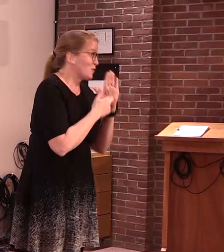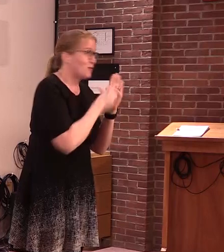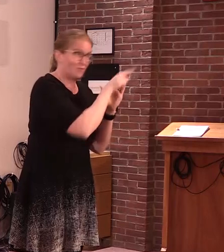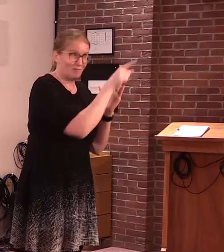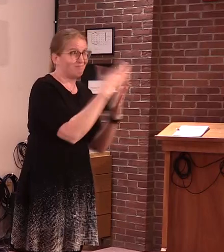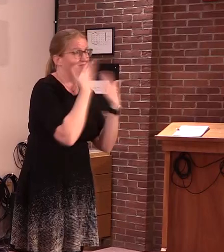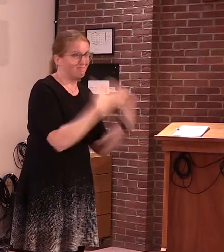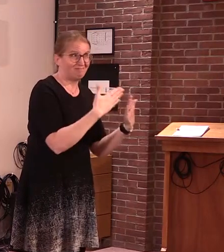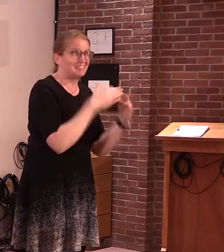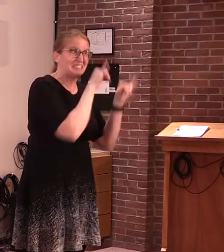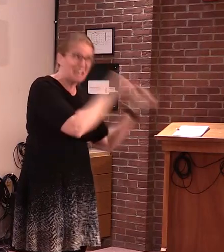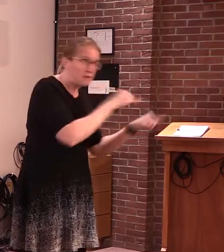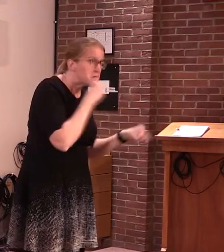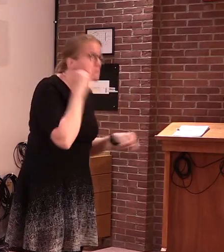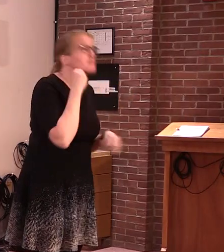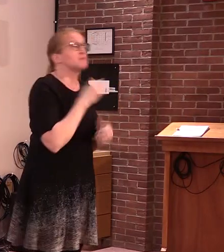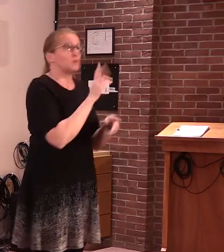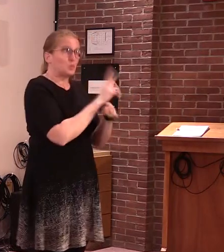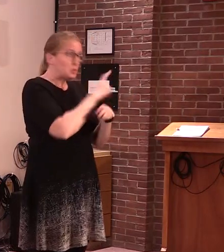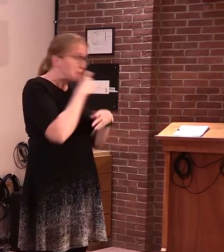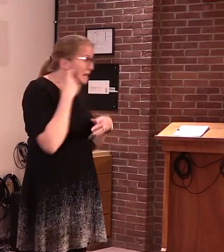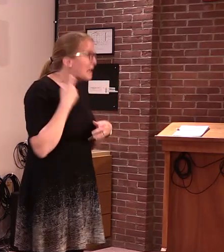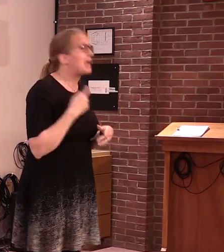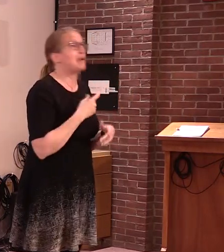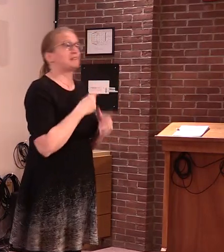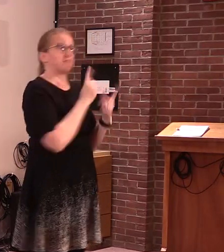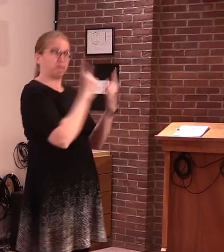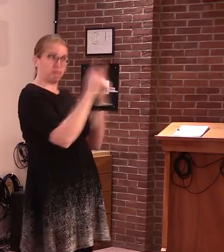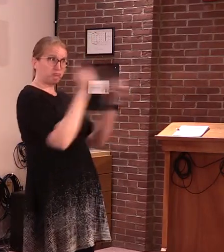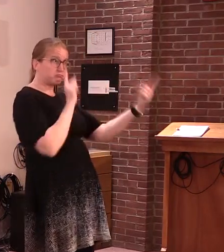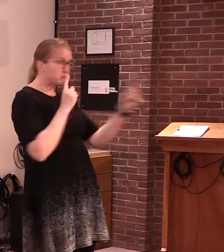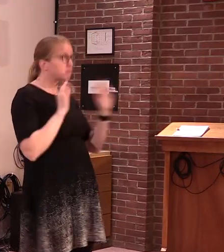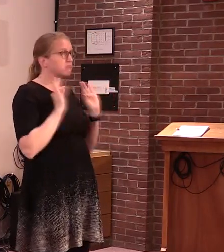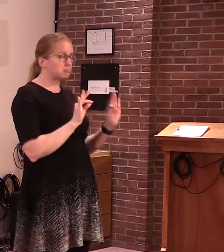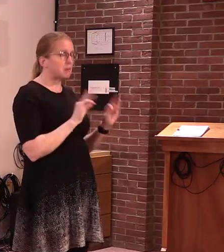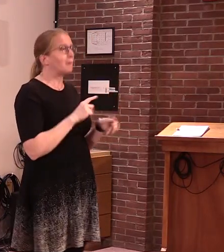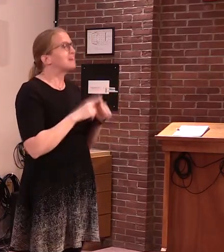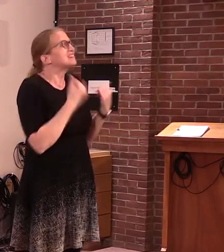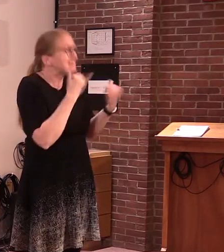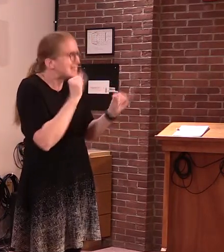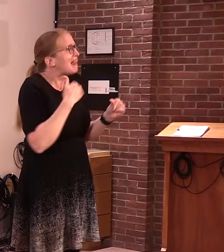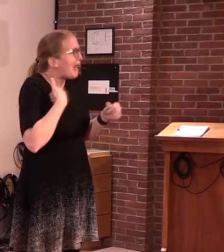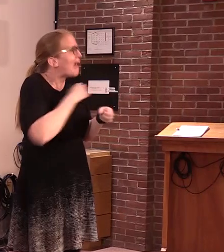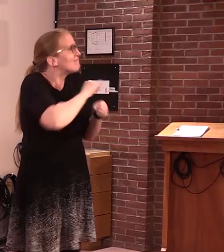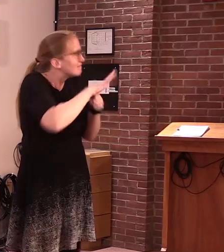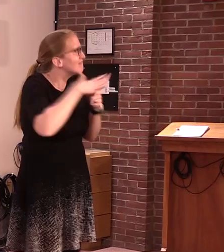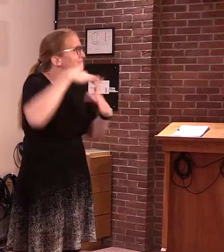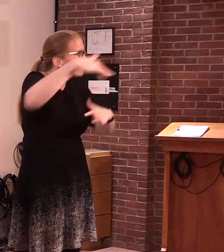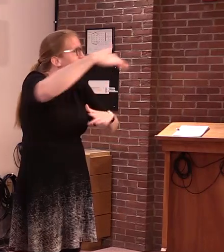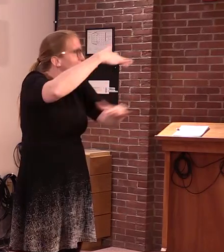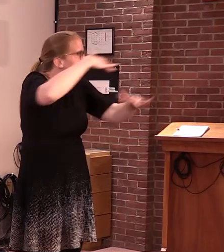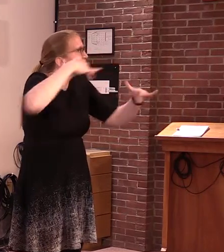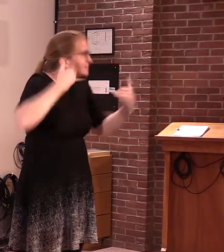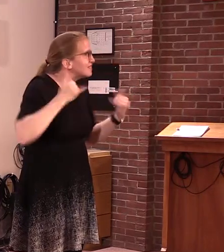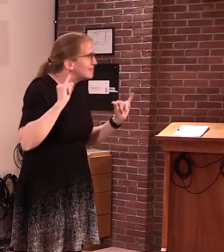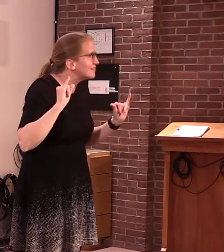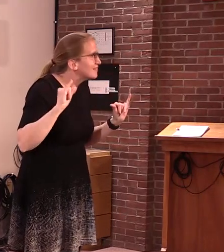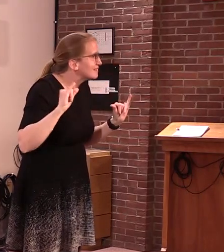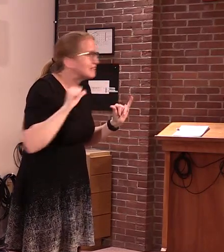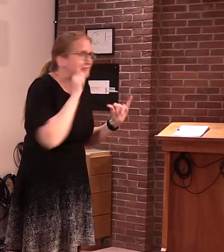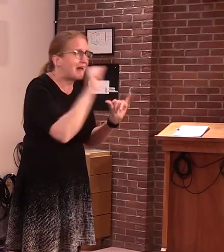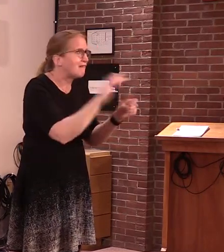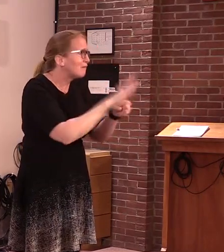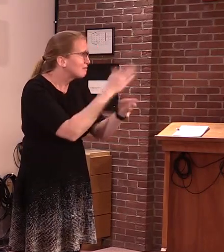still remains amongst us. So these measures and processes are